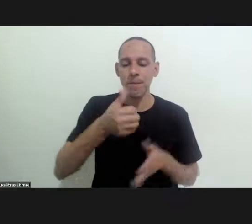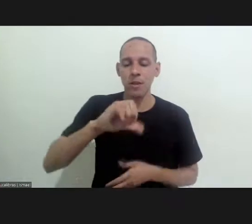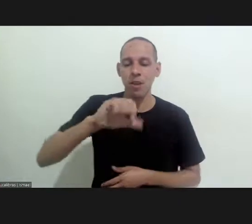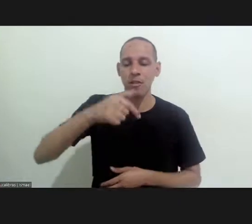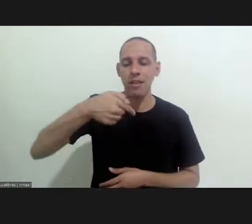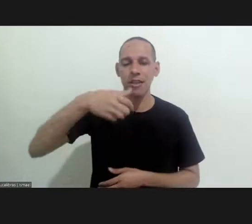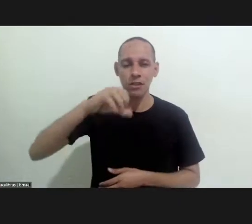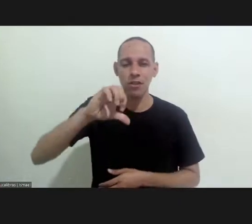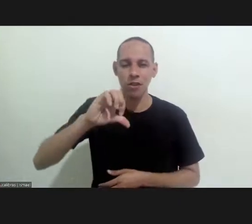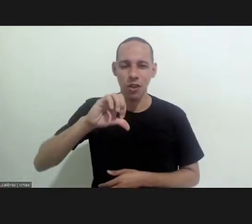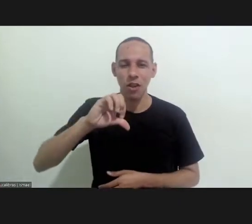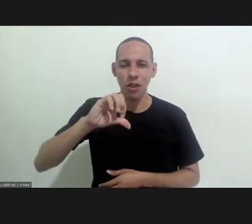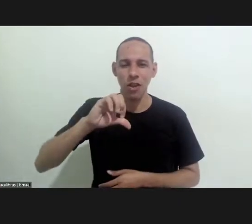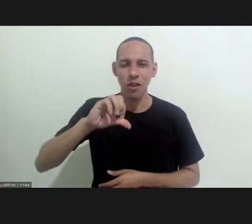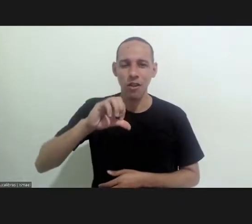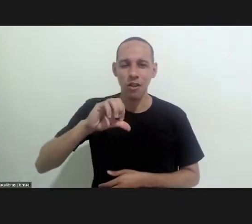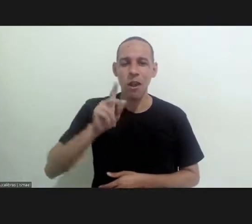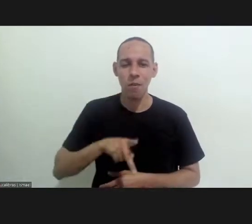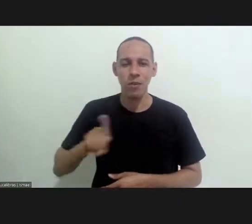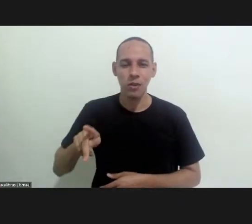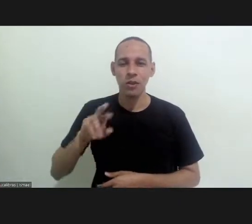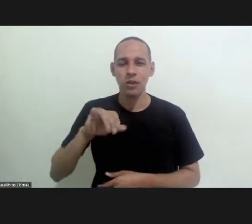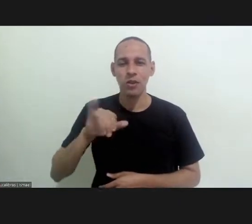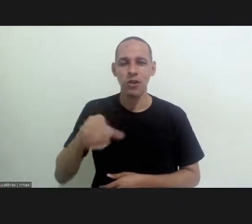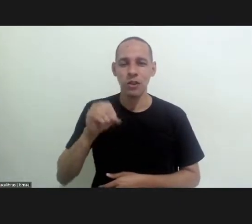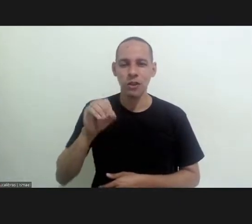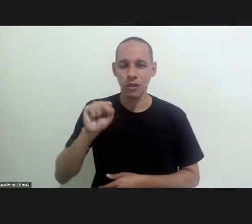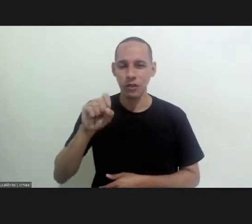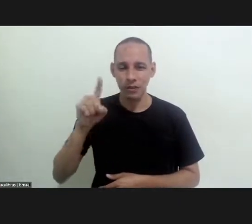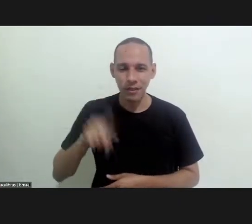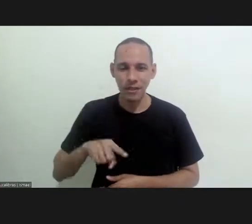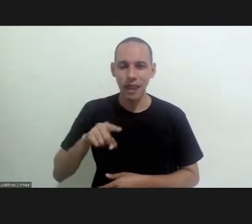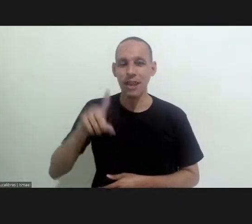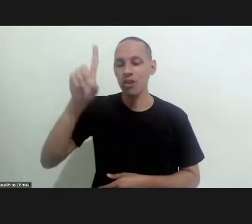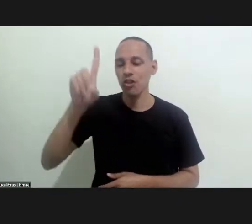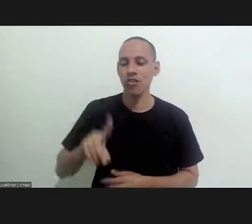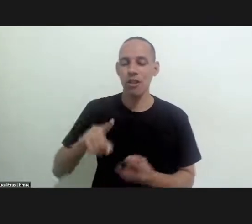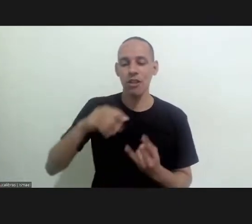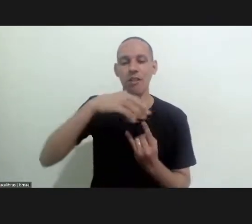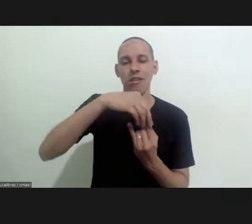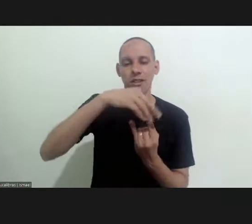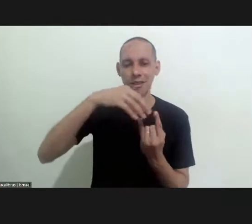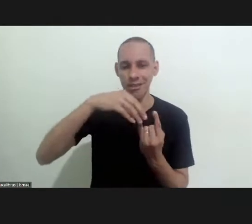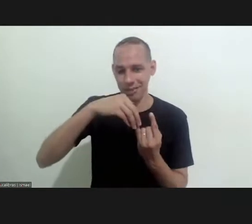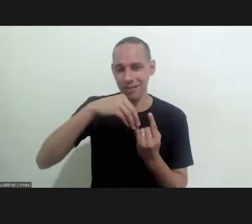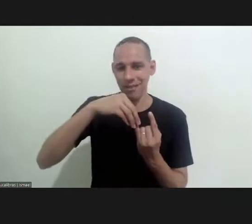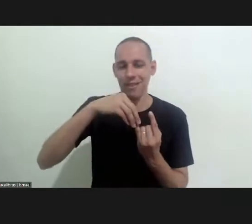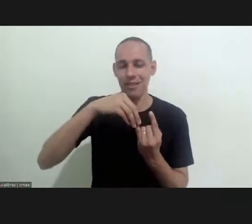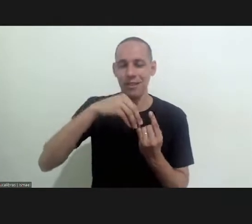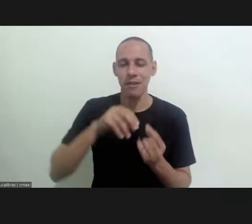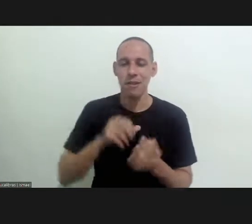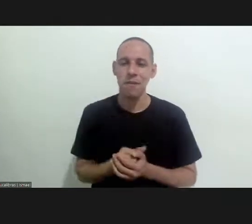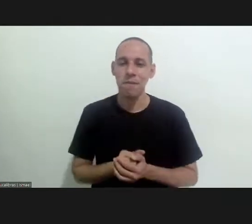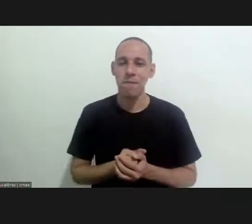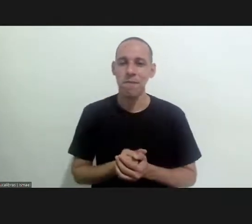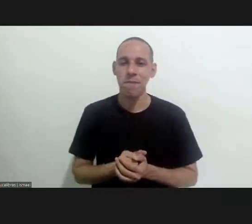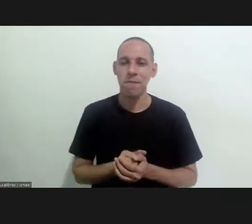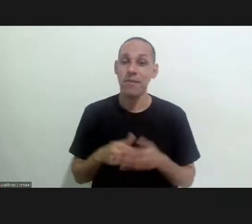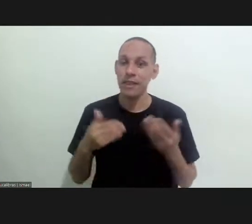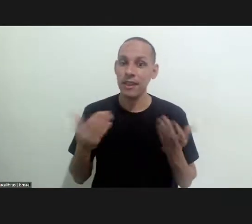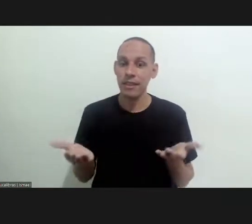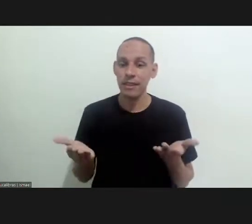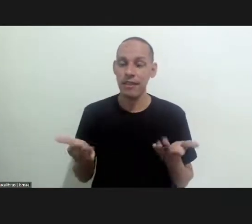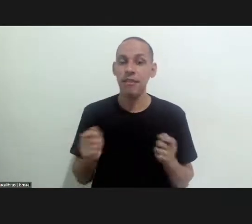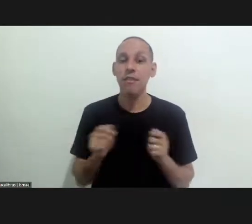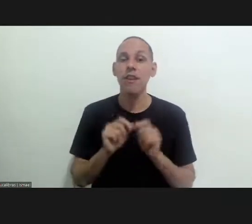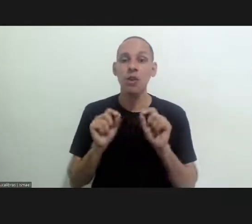in 79 professor jose rodriguez goda takes on the osvaldo cruz institute as the